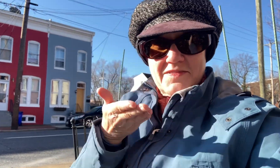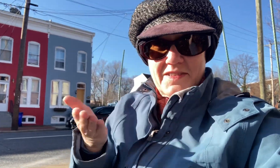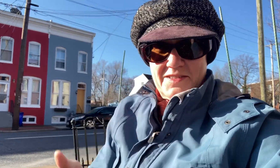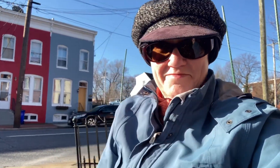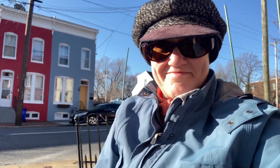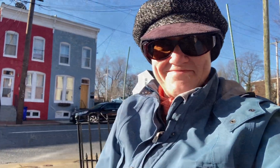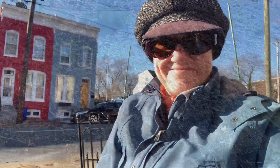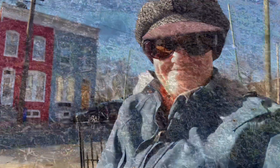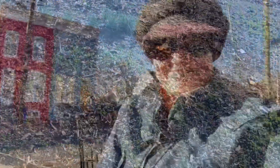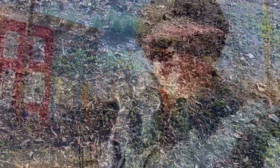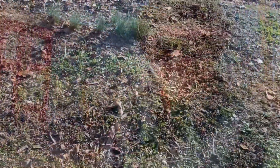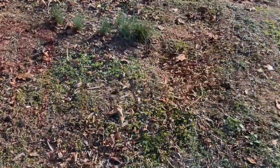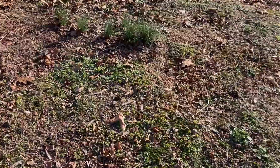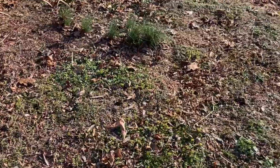accidentally pull up the wrong thing